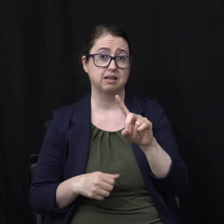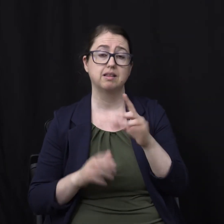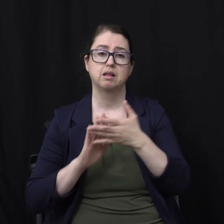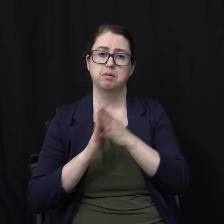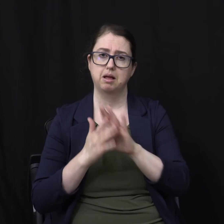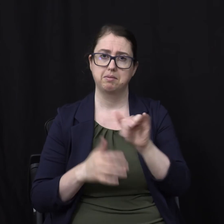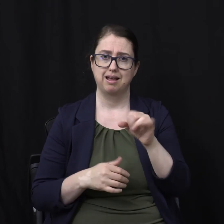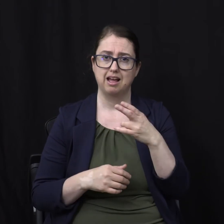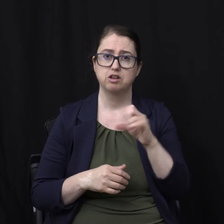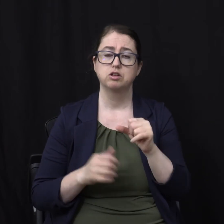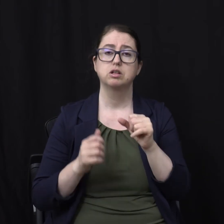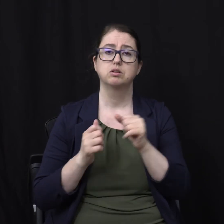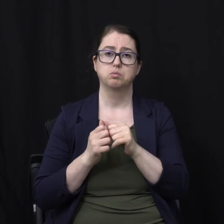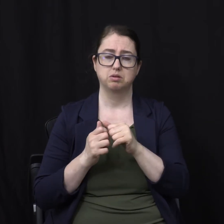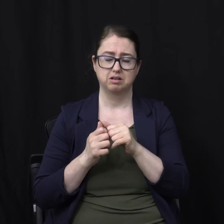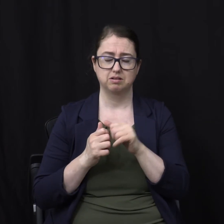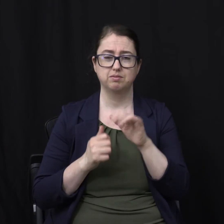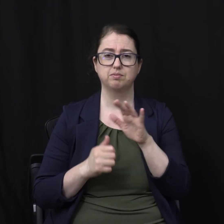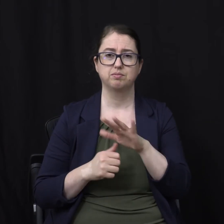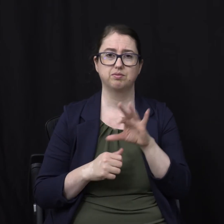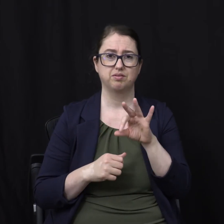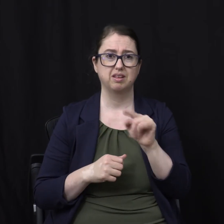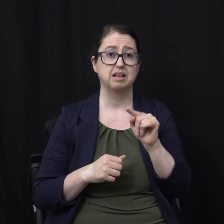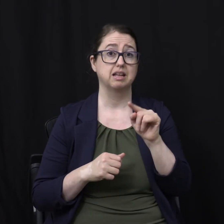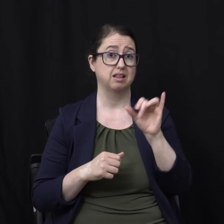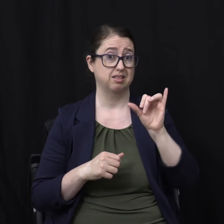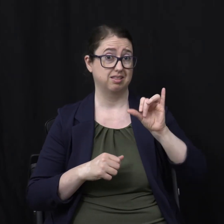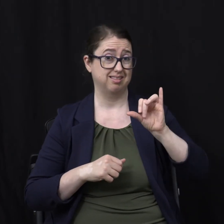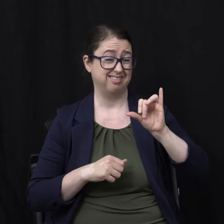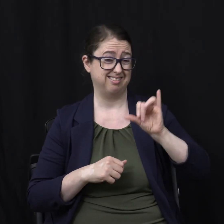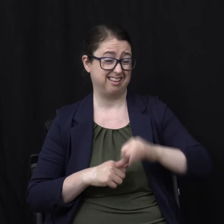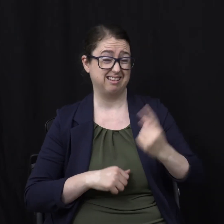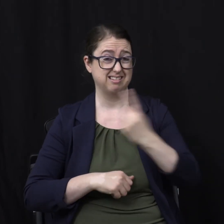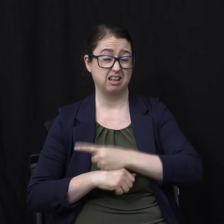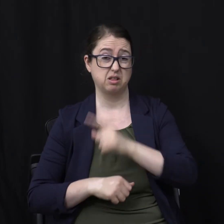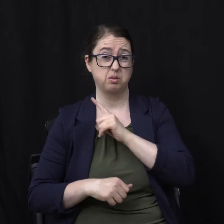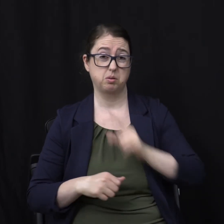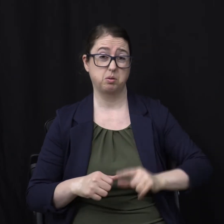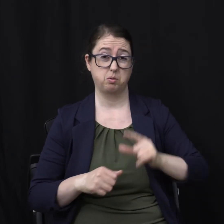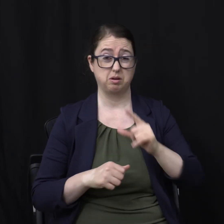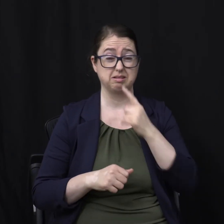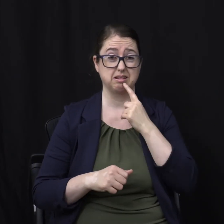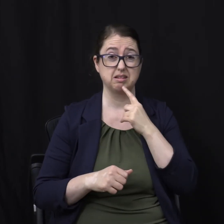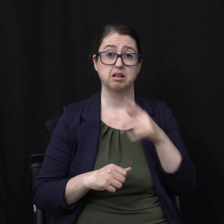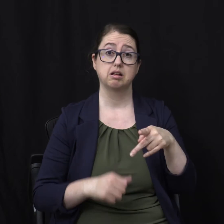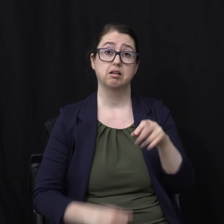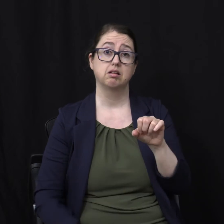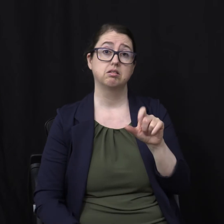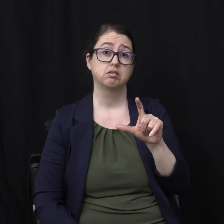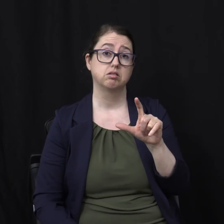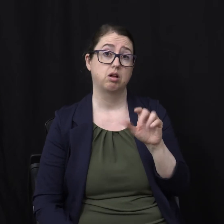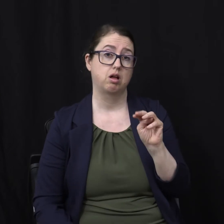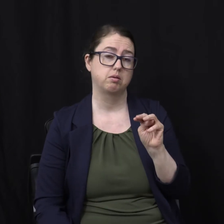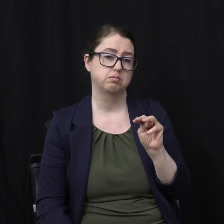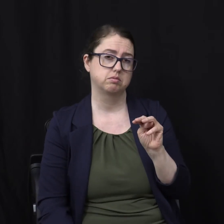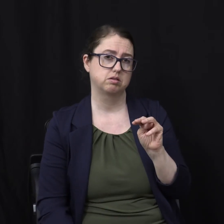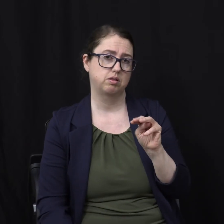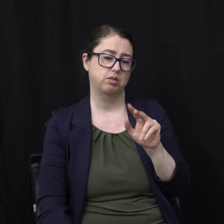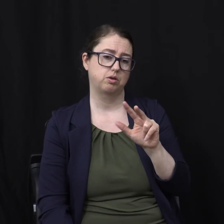Ashes under the soles Of your feet In the day that I shall Do this Saith the Lord of hosts Here's one in Psalms 37 For a little while